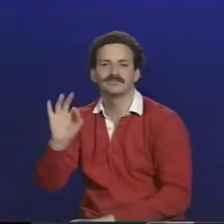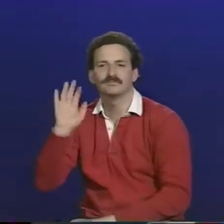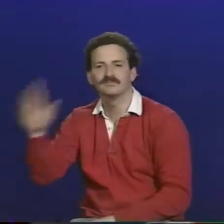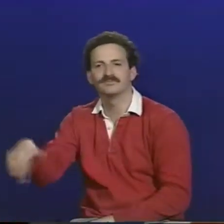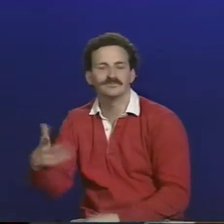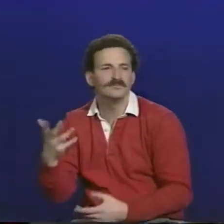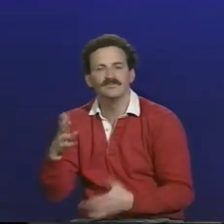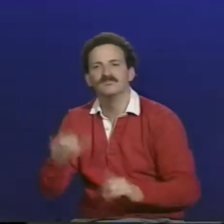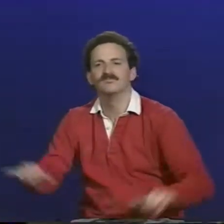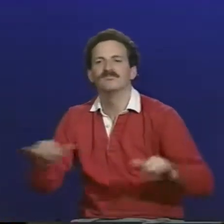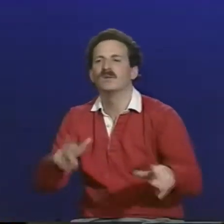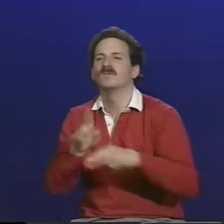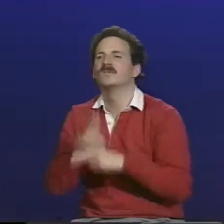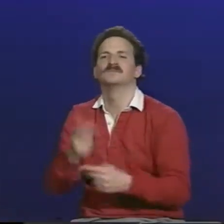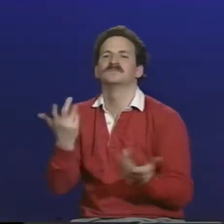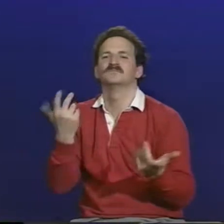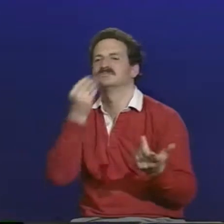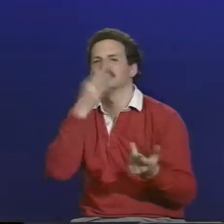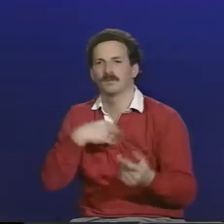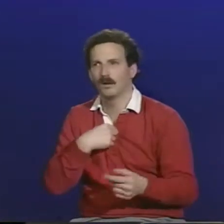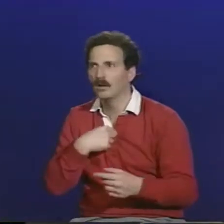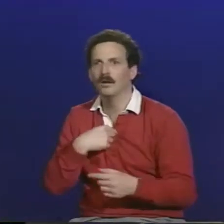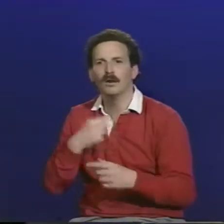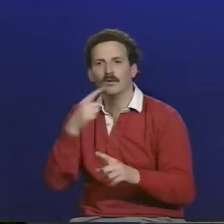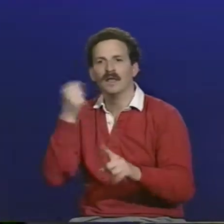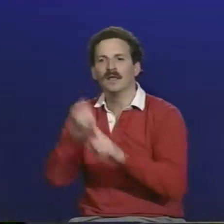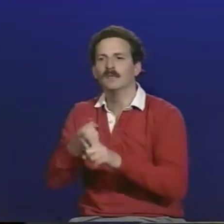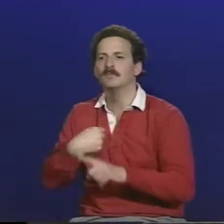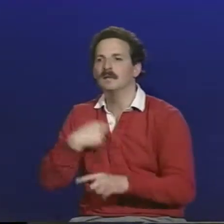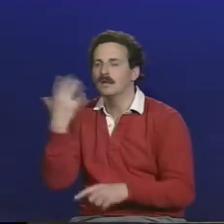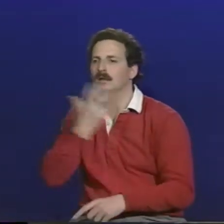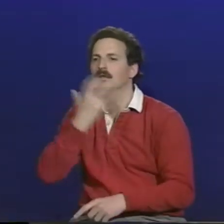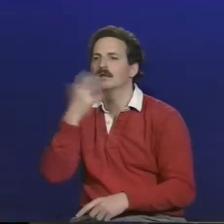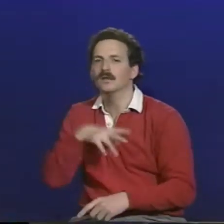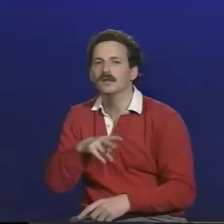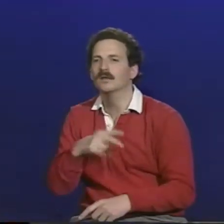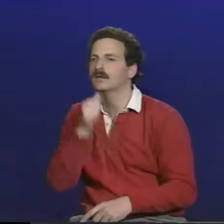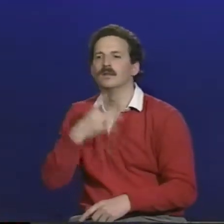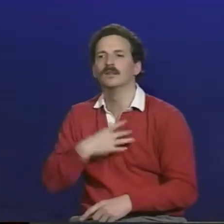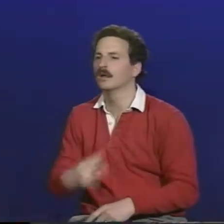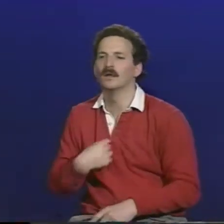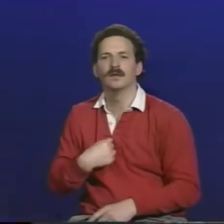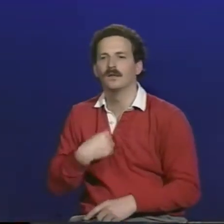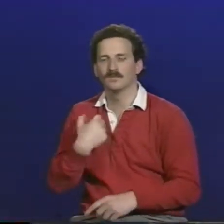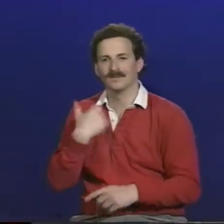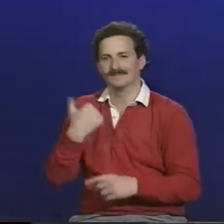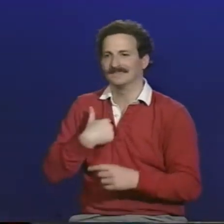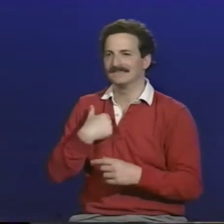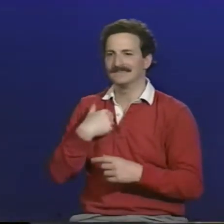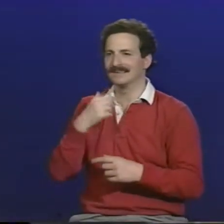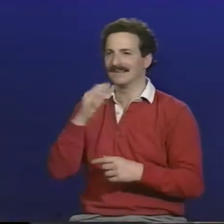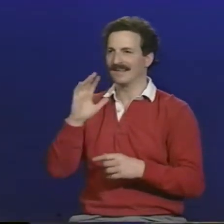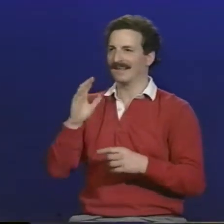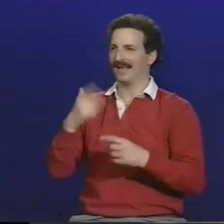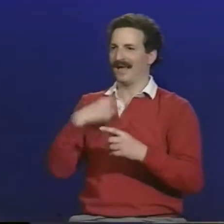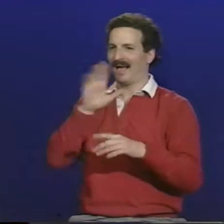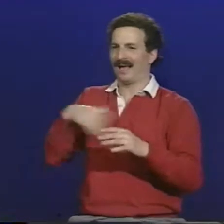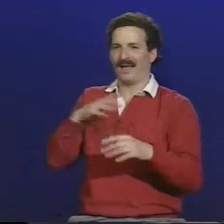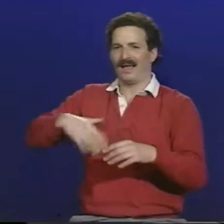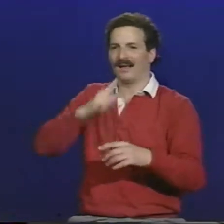And my friend would just simply say, oh, I'm used to that happening. My parents do that all the time. Well, I didn't care for that, and it really struck me in a very